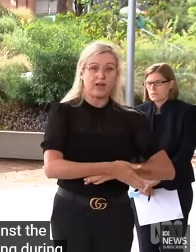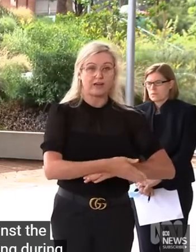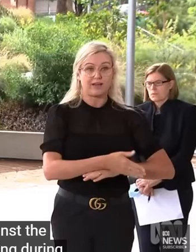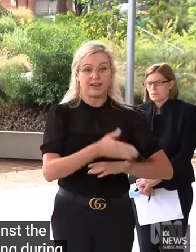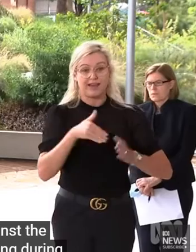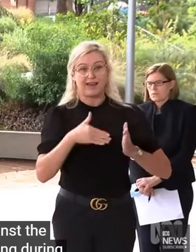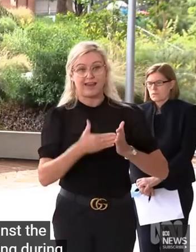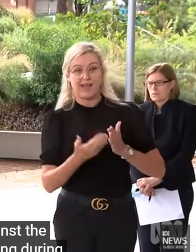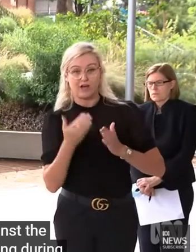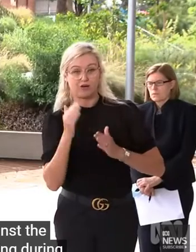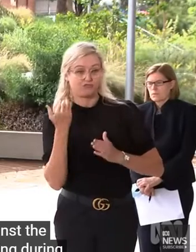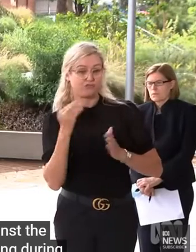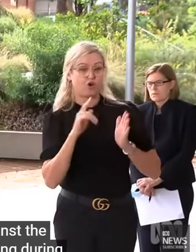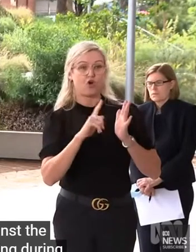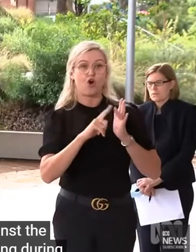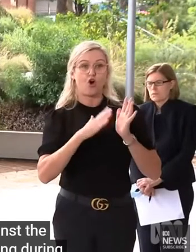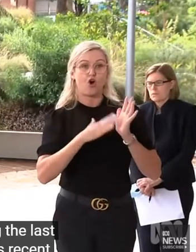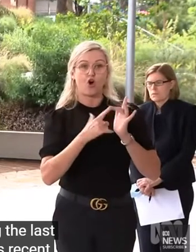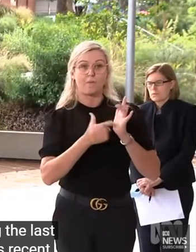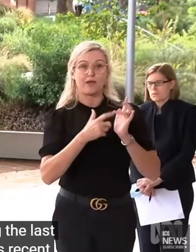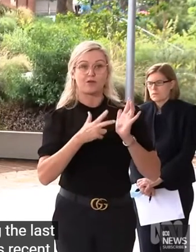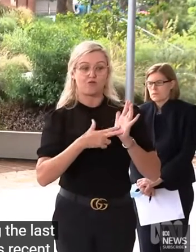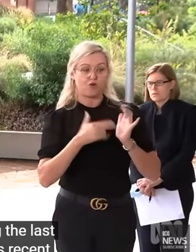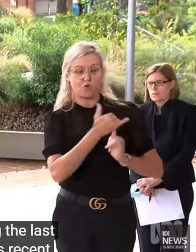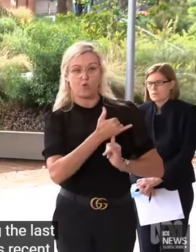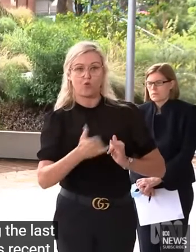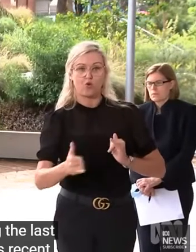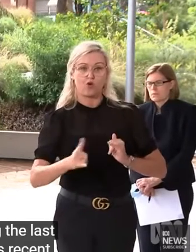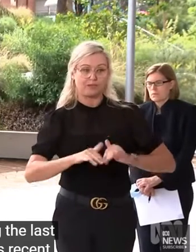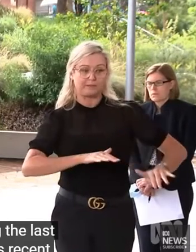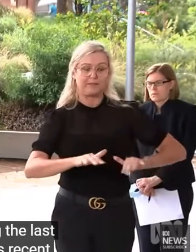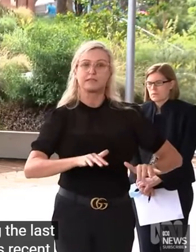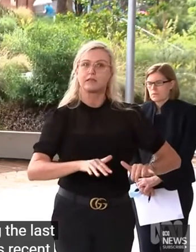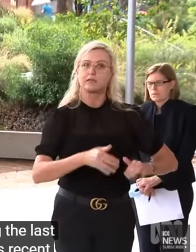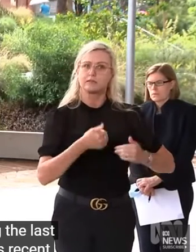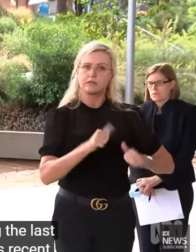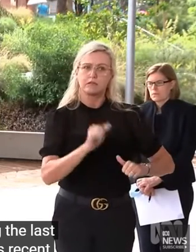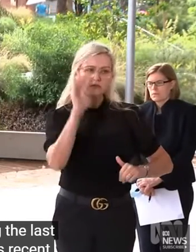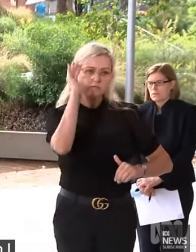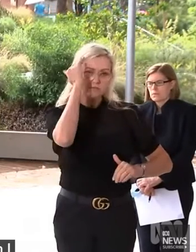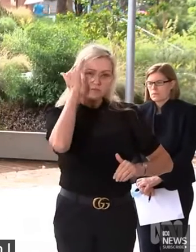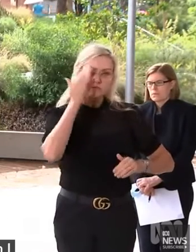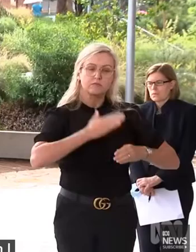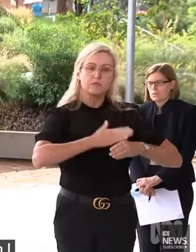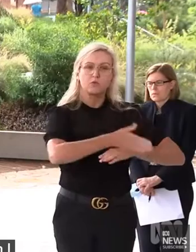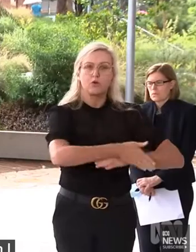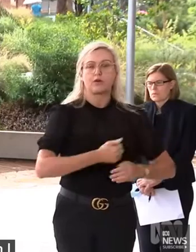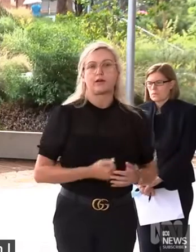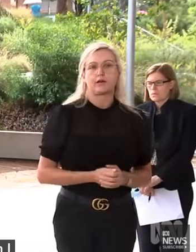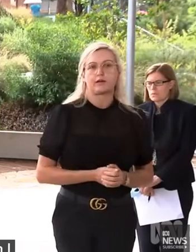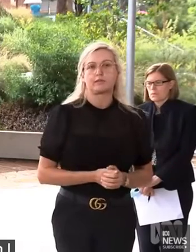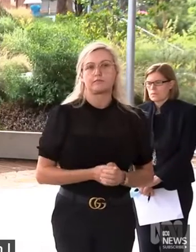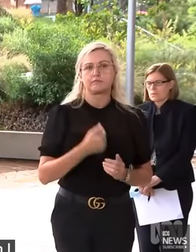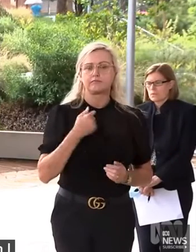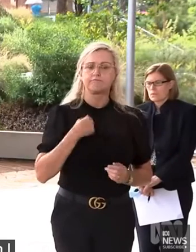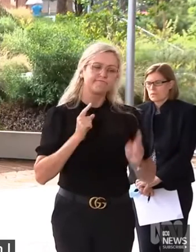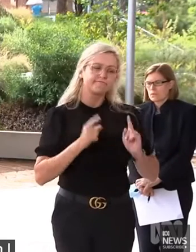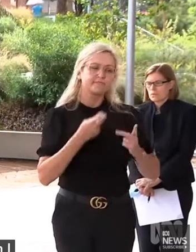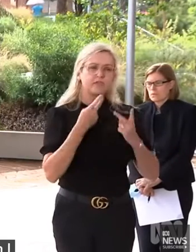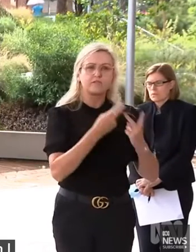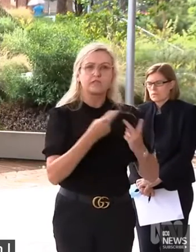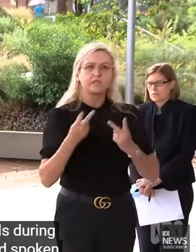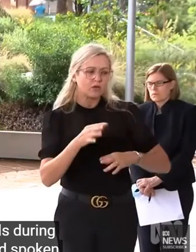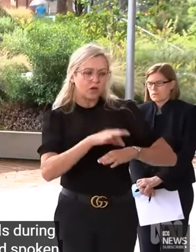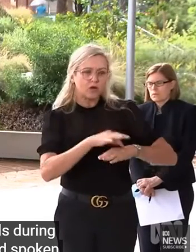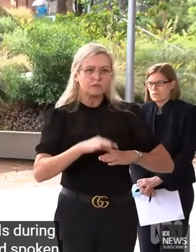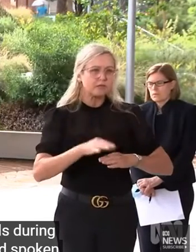When I've visited many hospitals during this period of time, and spoken to our health workers, and listened to their concerns, and thanked them for the